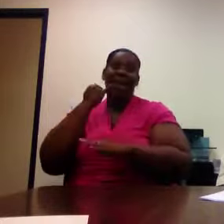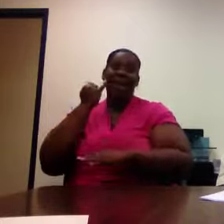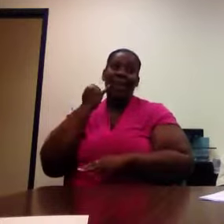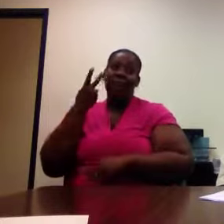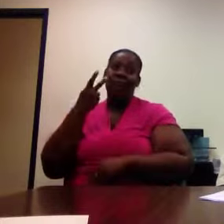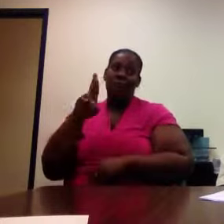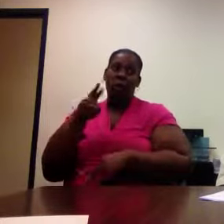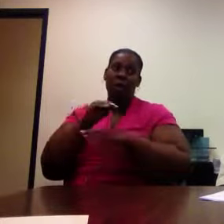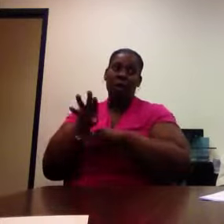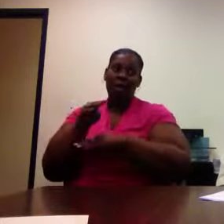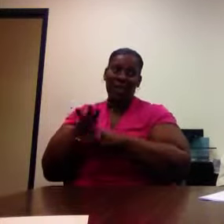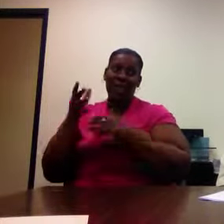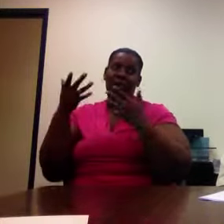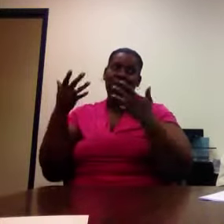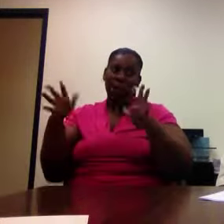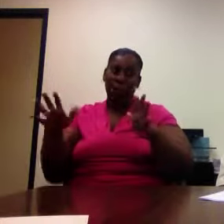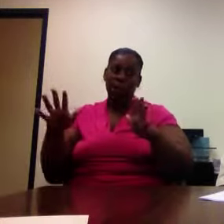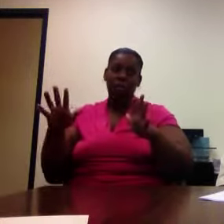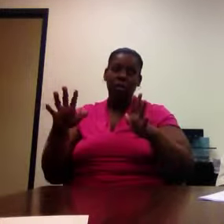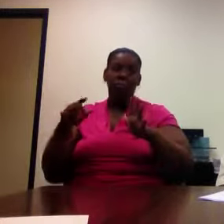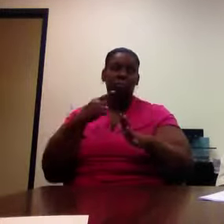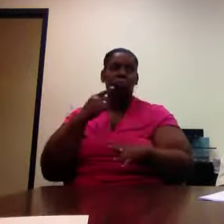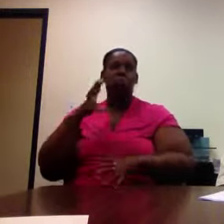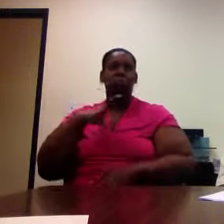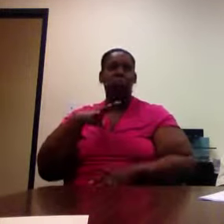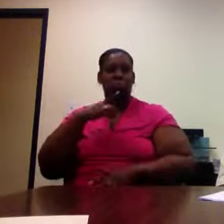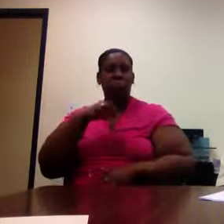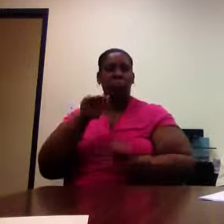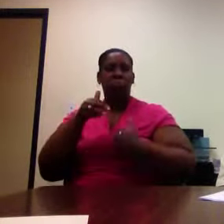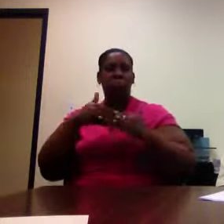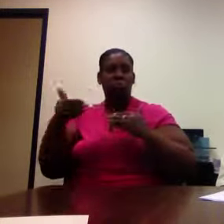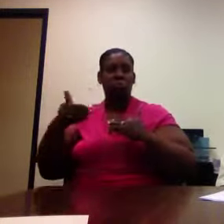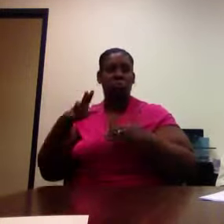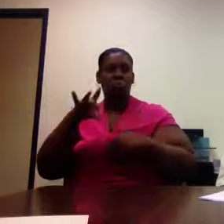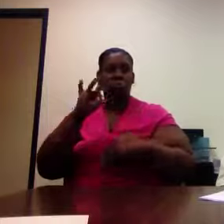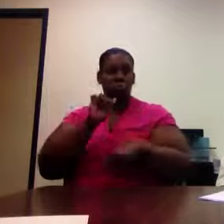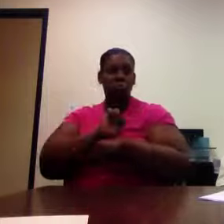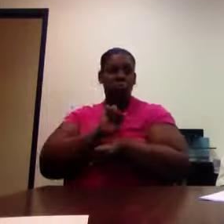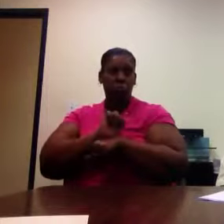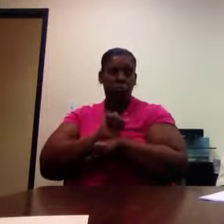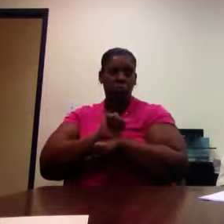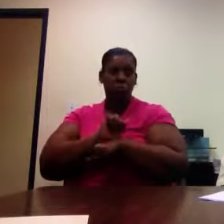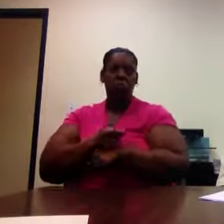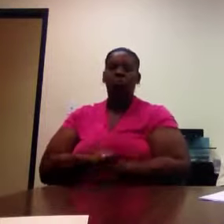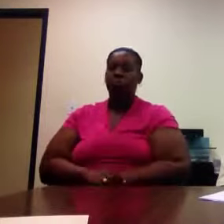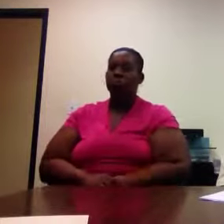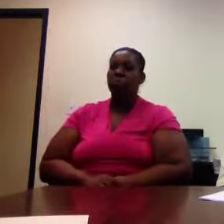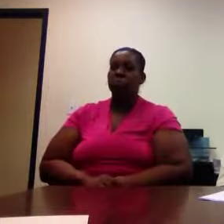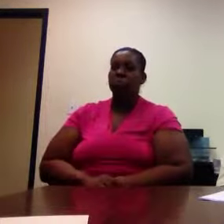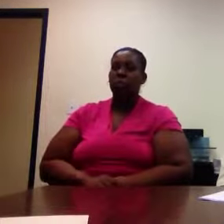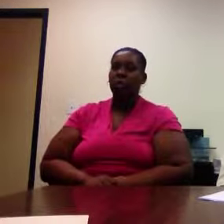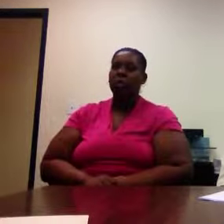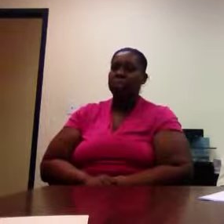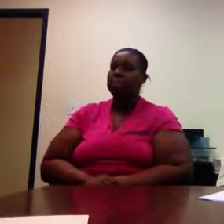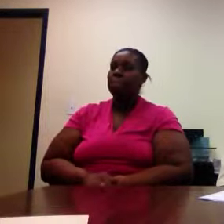enrolled in our job placement program. In this program, you'll receive assistance and instructions in areas important for you to get and keep a job.